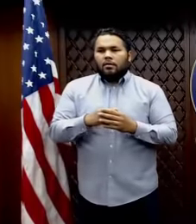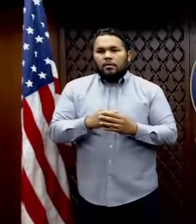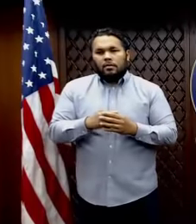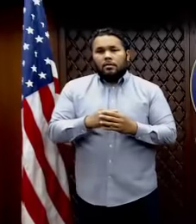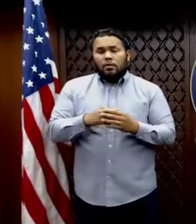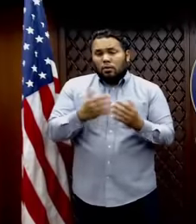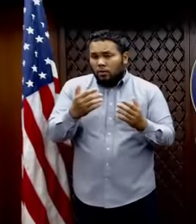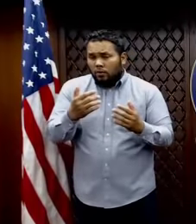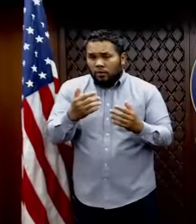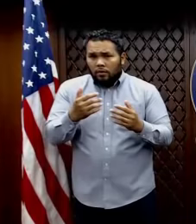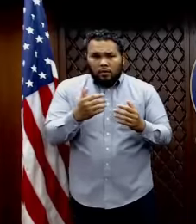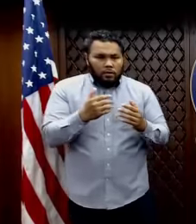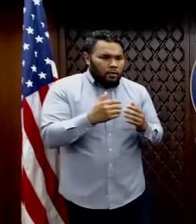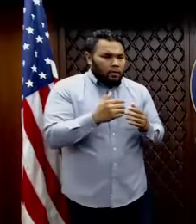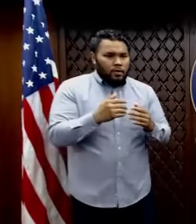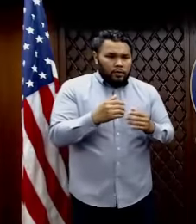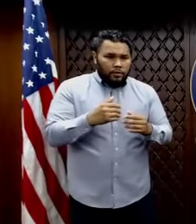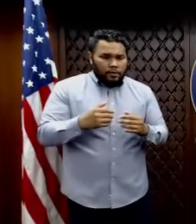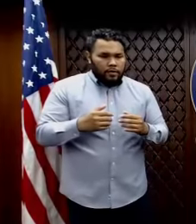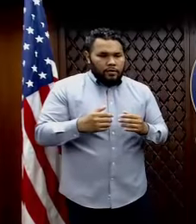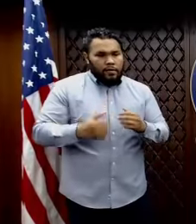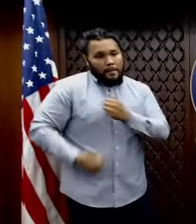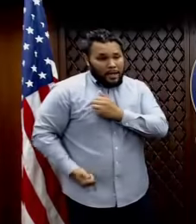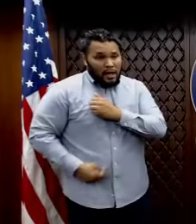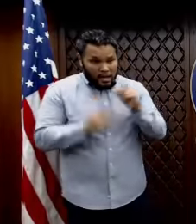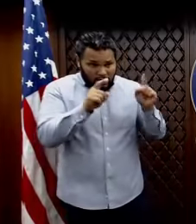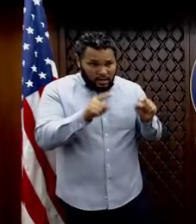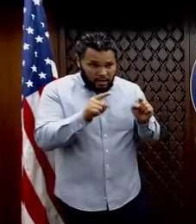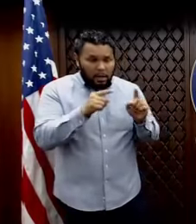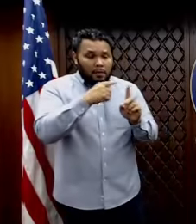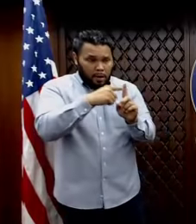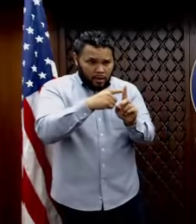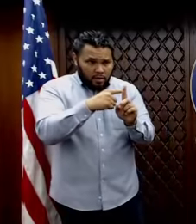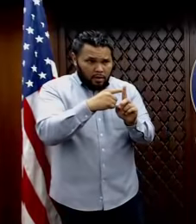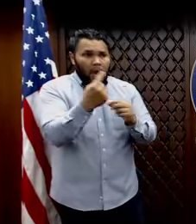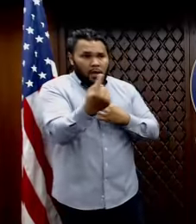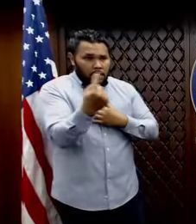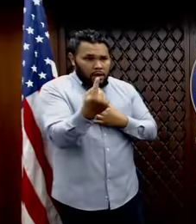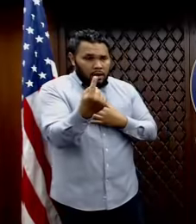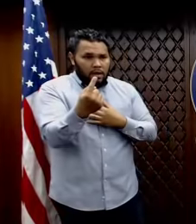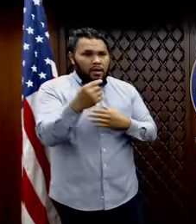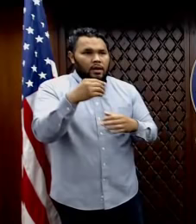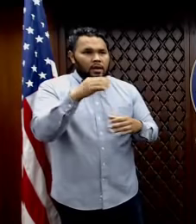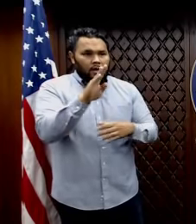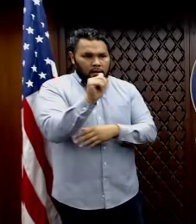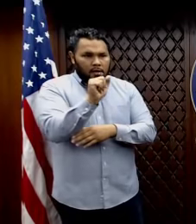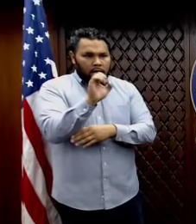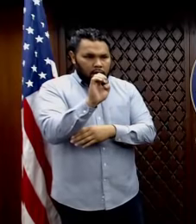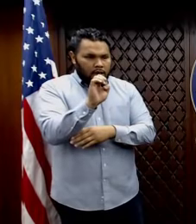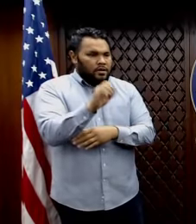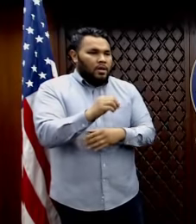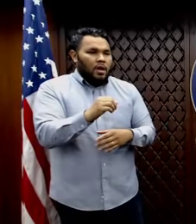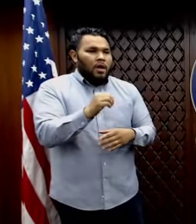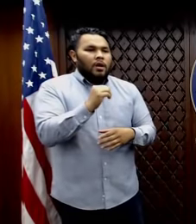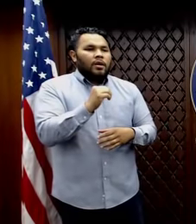the sailors who test positive are in isolation on base, not on the Roosevelt. Is that correct?